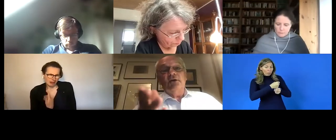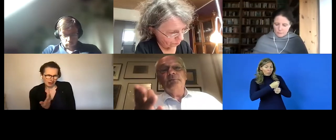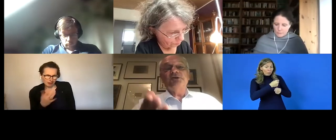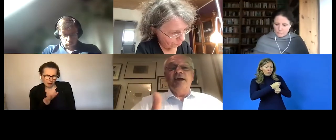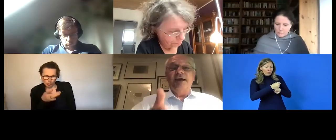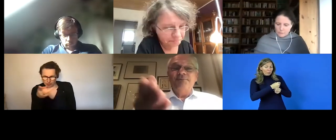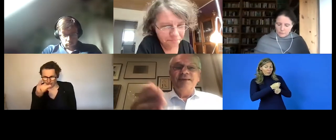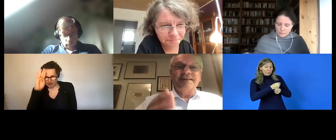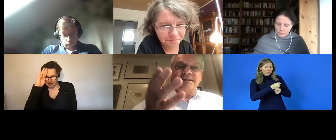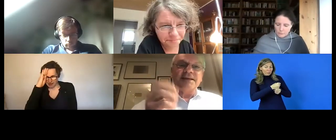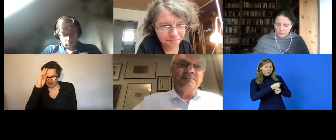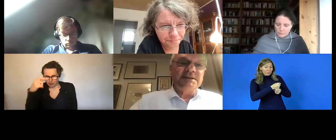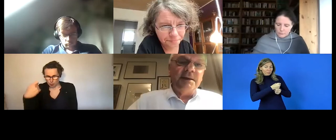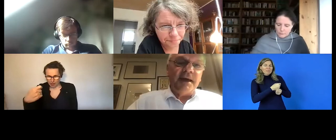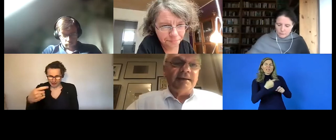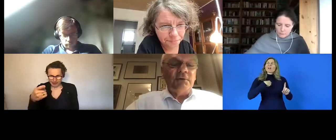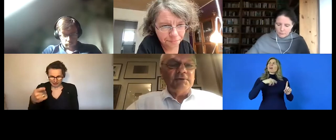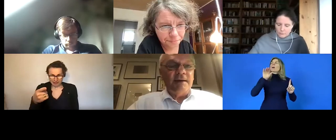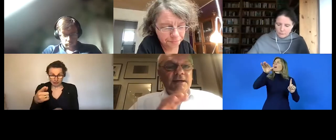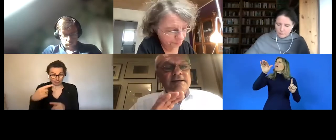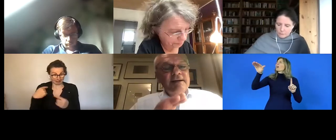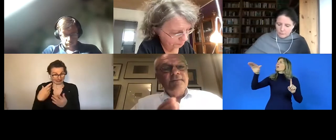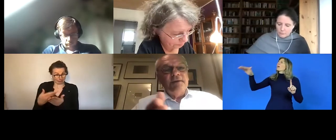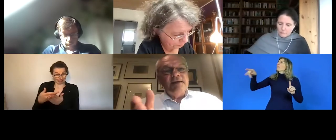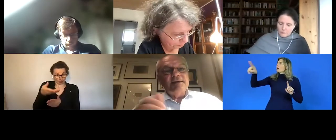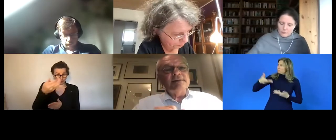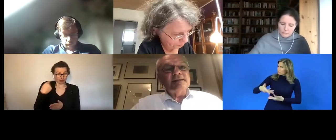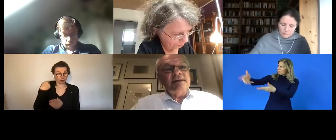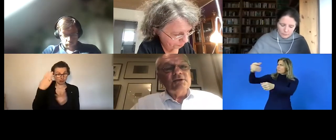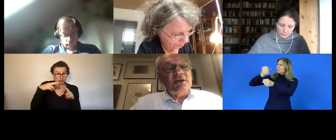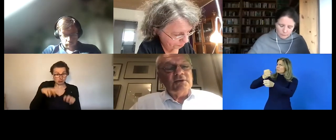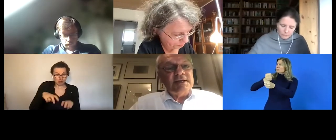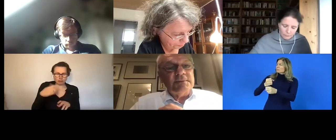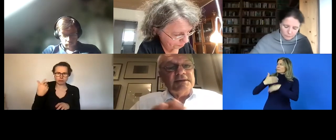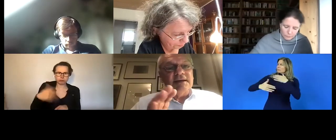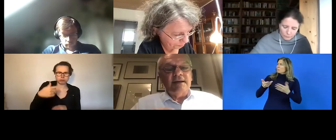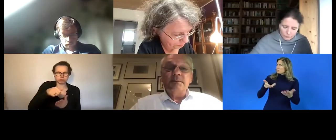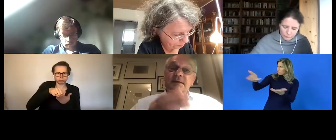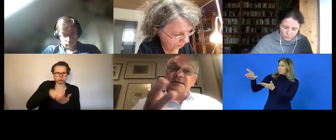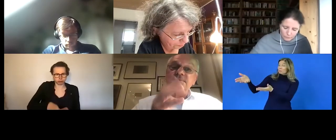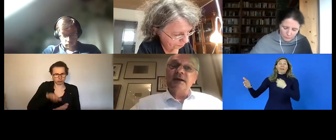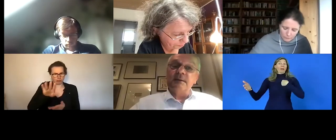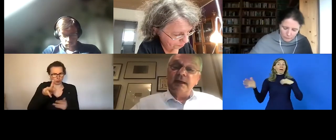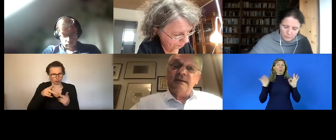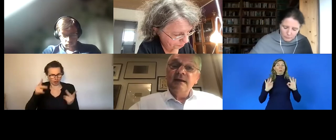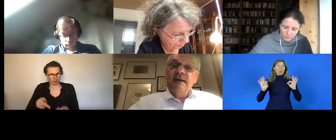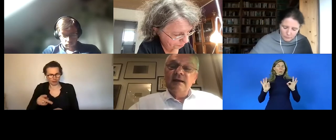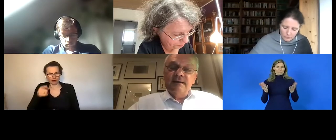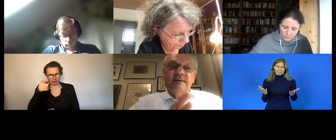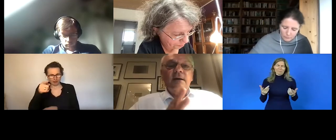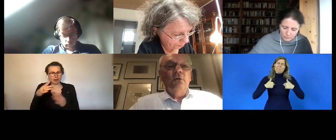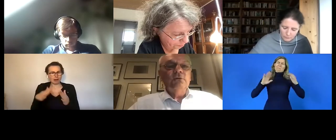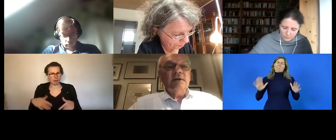don't employ them yourselves so you also have to um lead by example